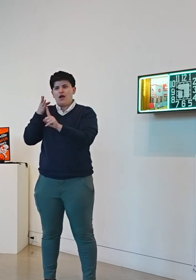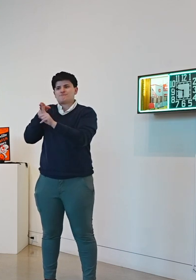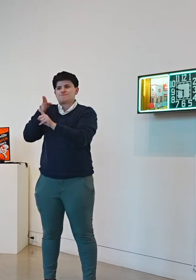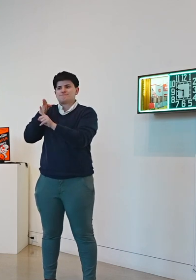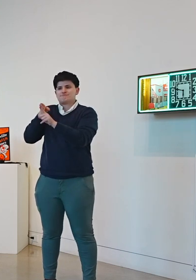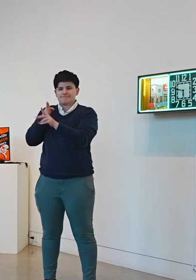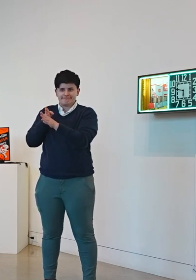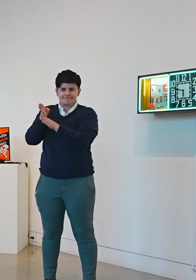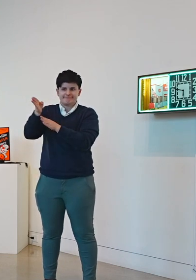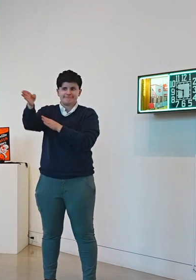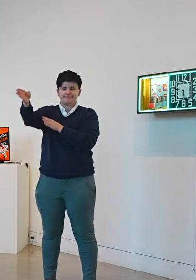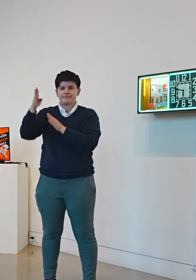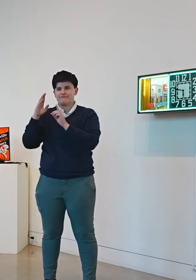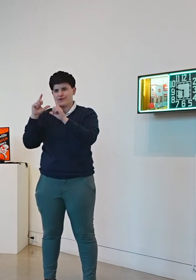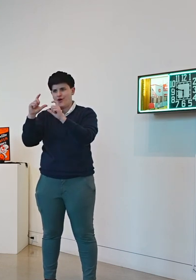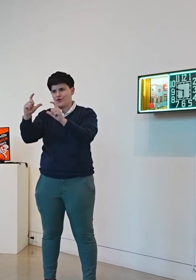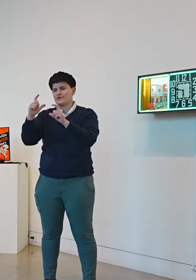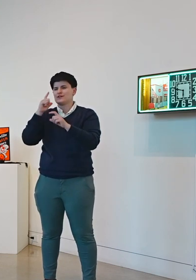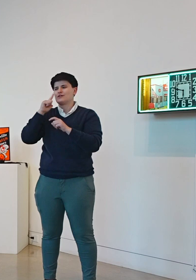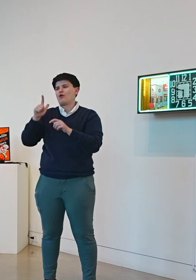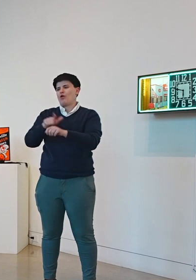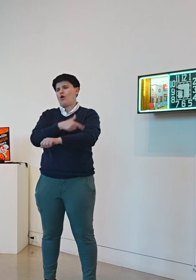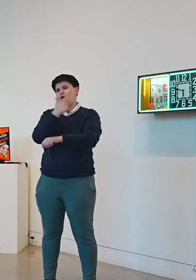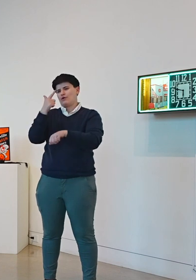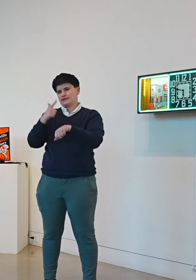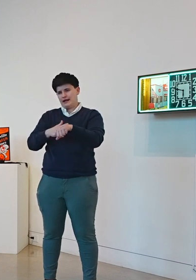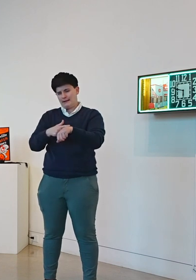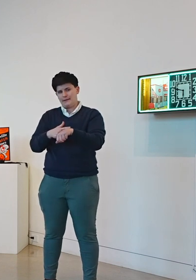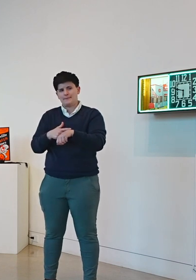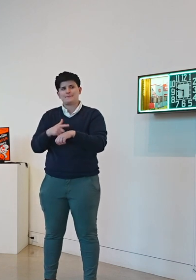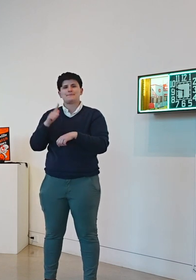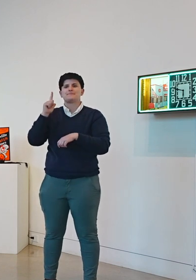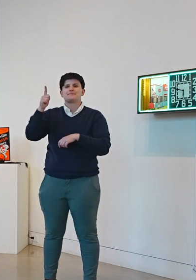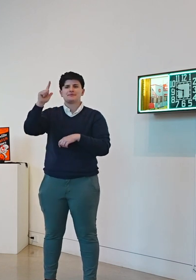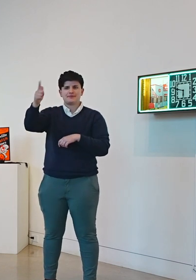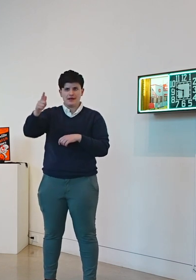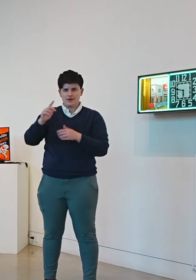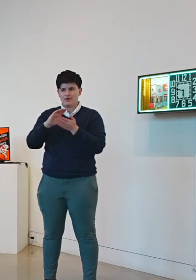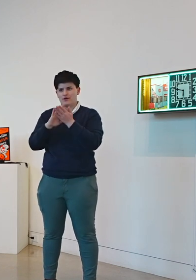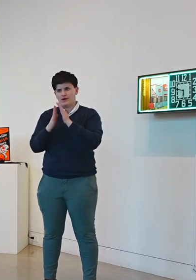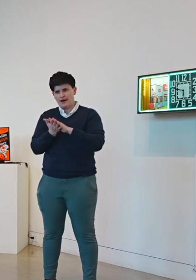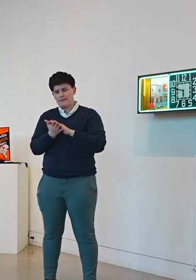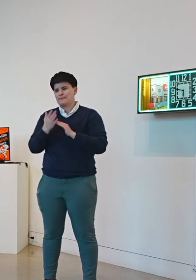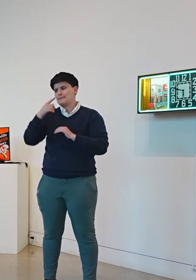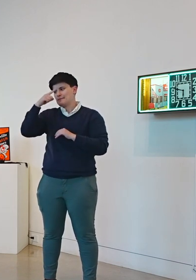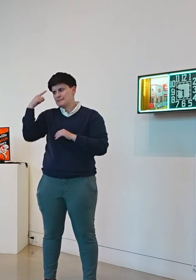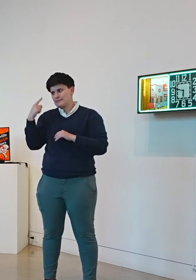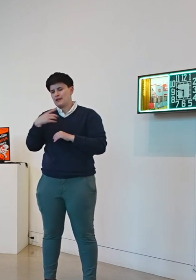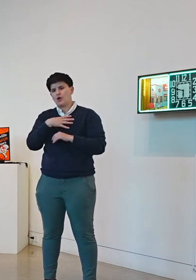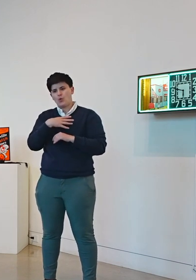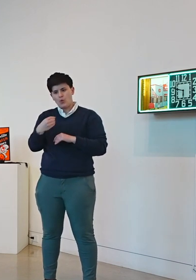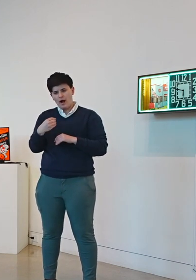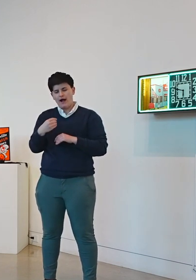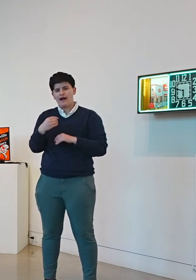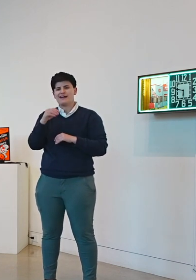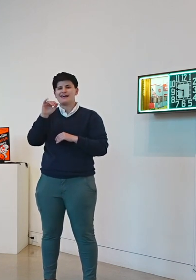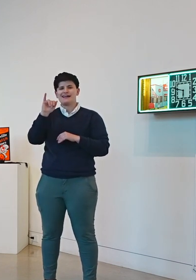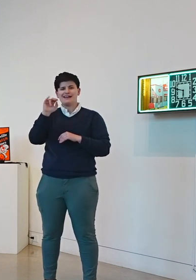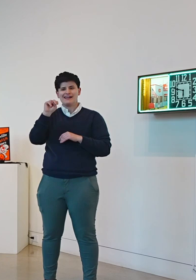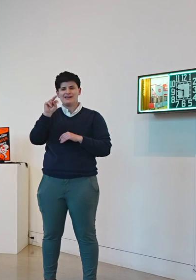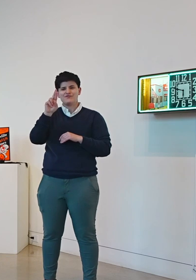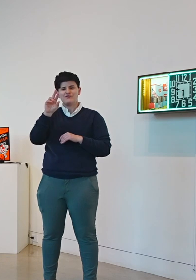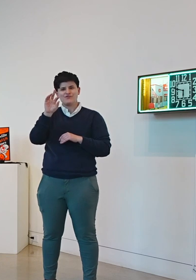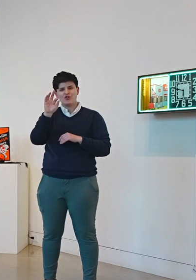for a long time and I got into black and white infrared photography